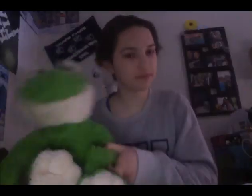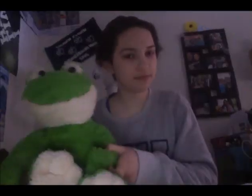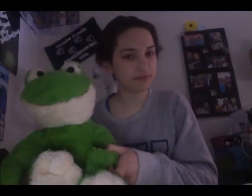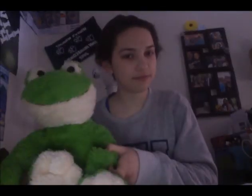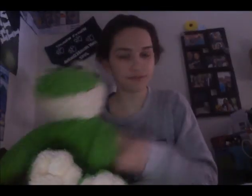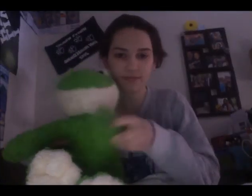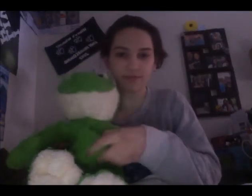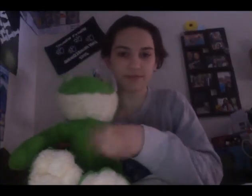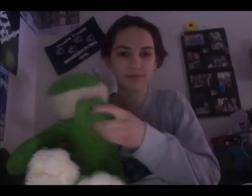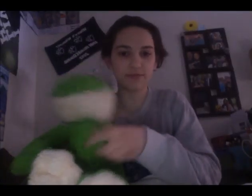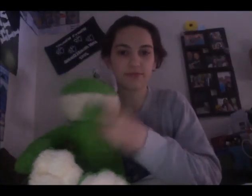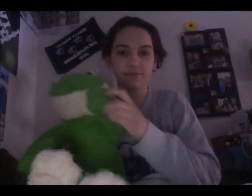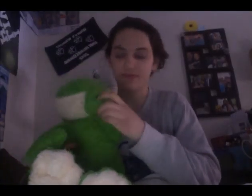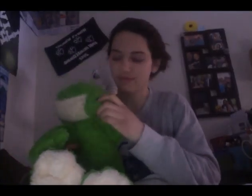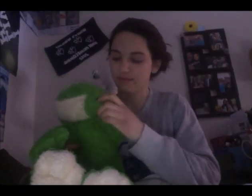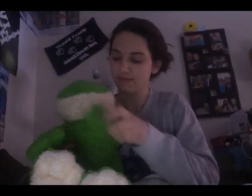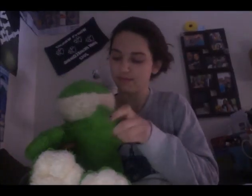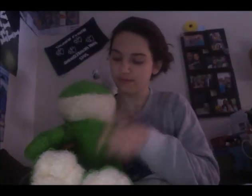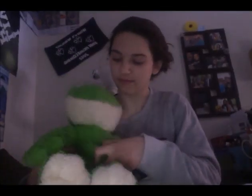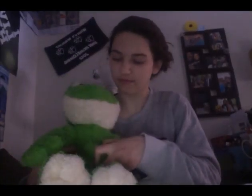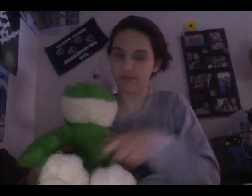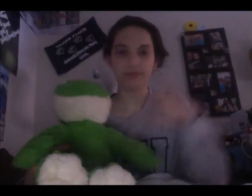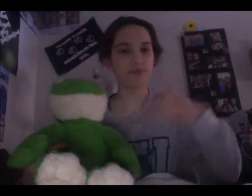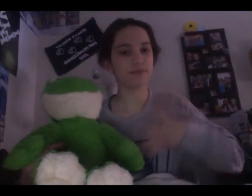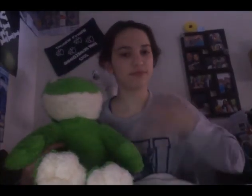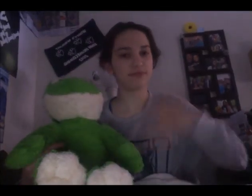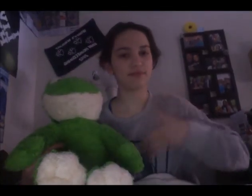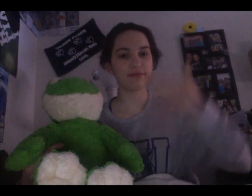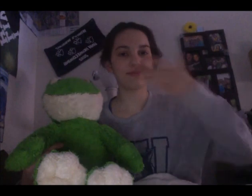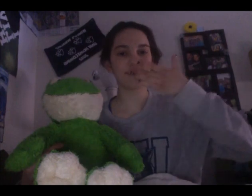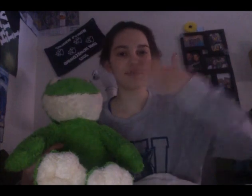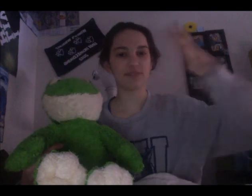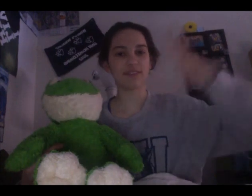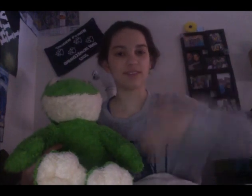love you In the most heterosexual way